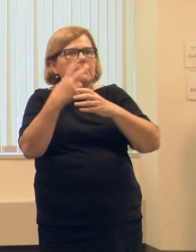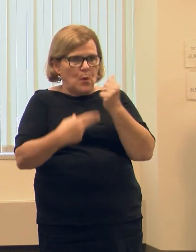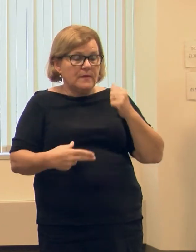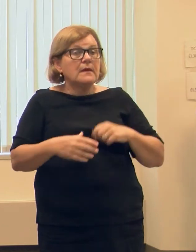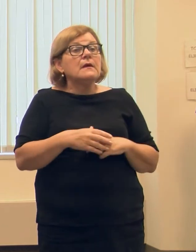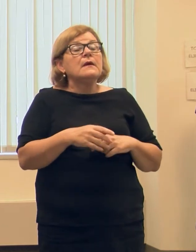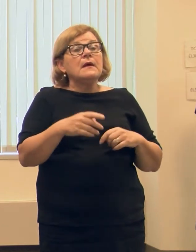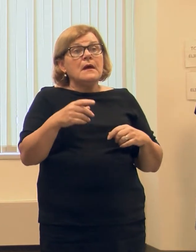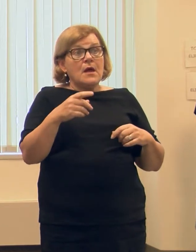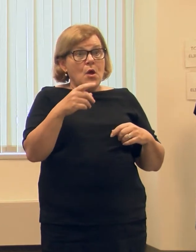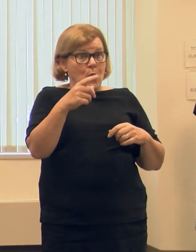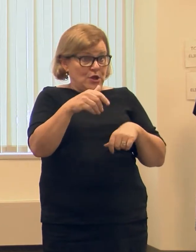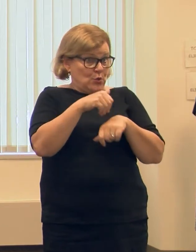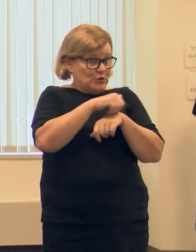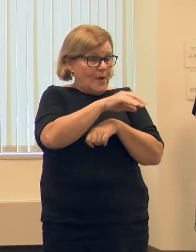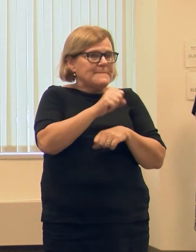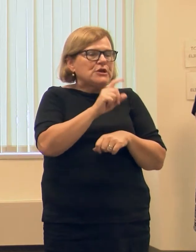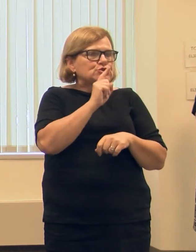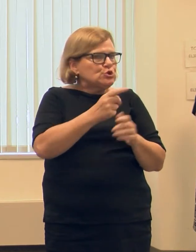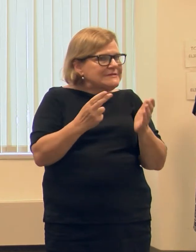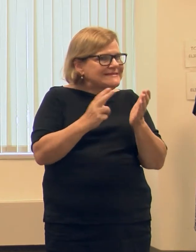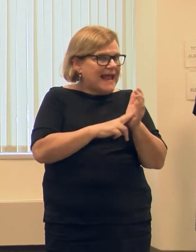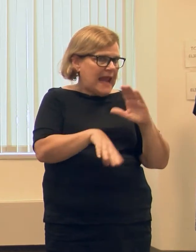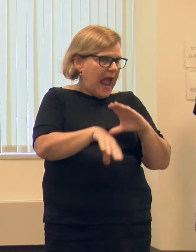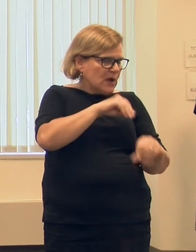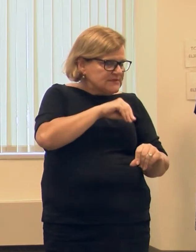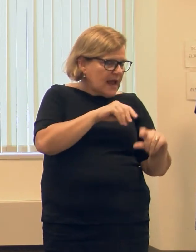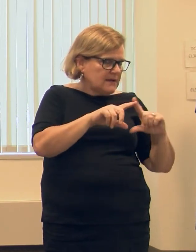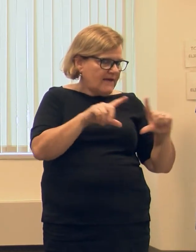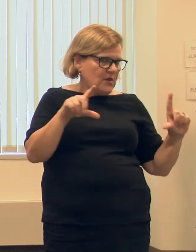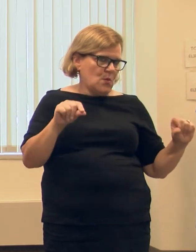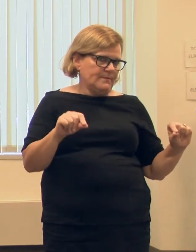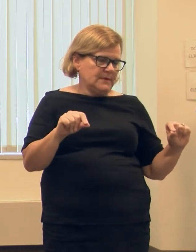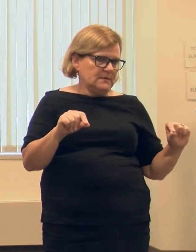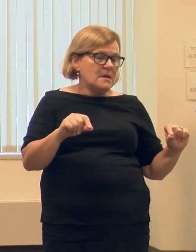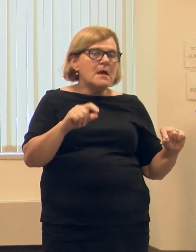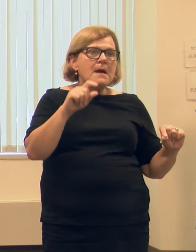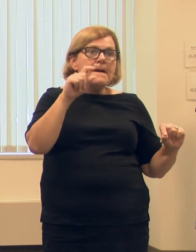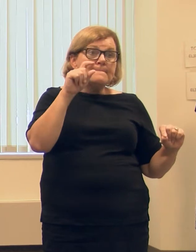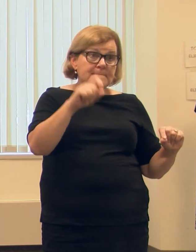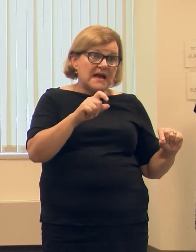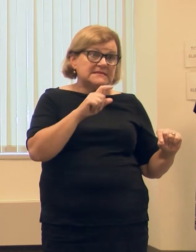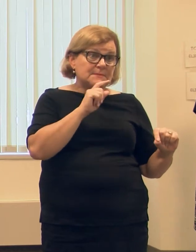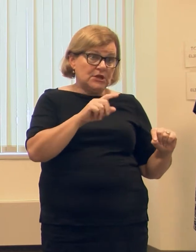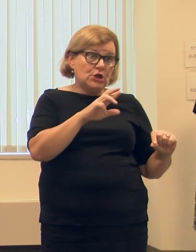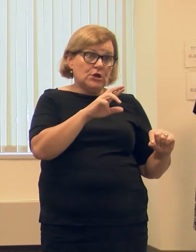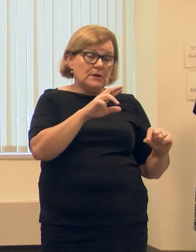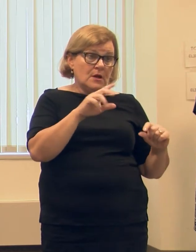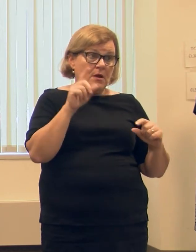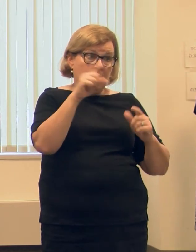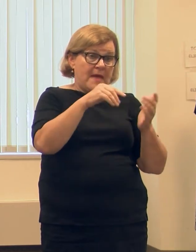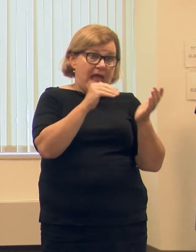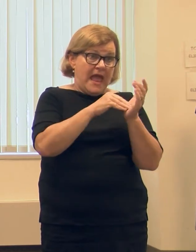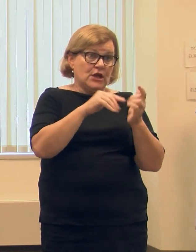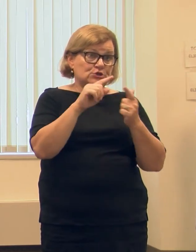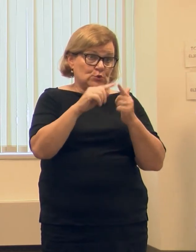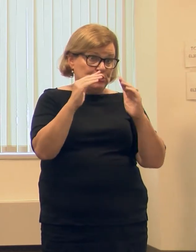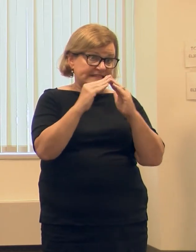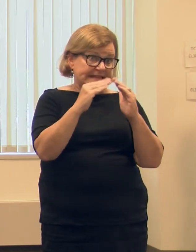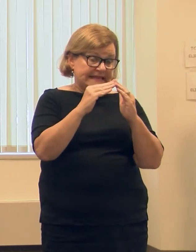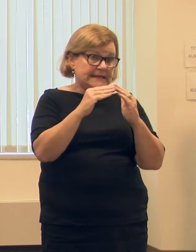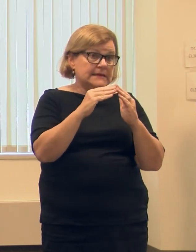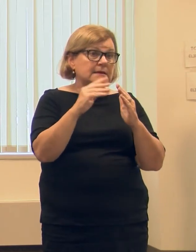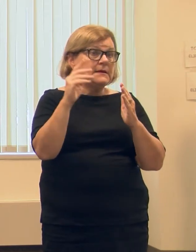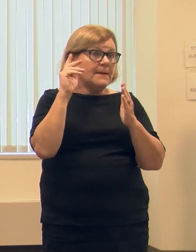ballot, be sure to sign the outer envelope. And it must be returned to your city or township clerk's office